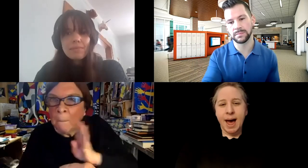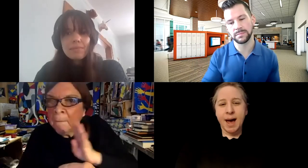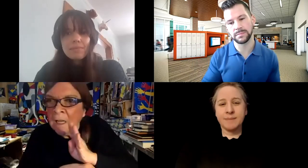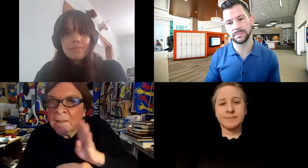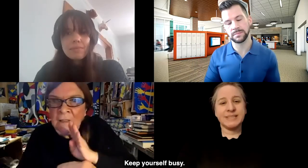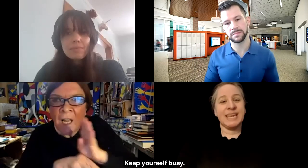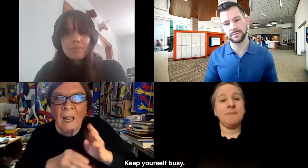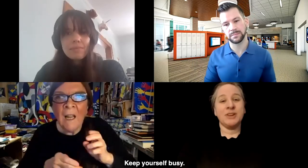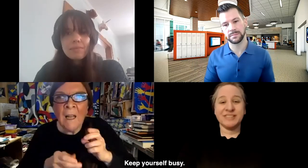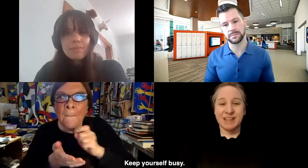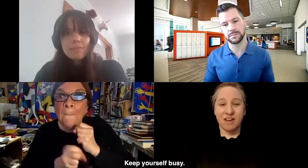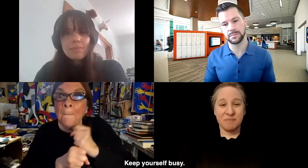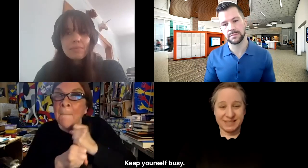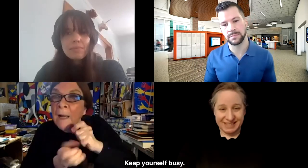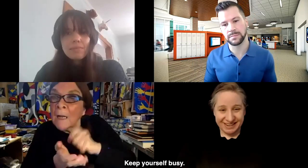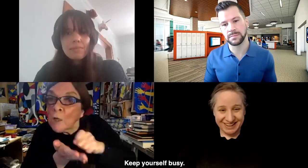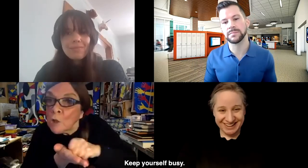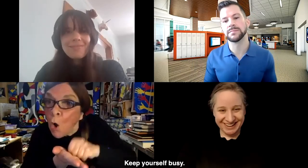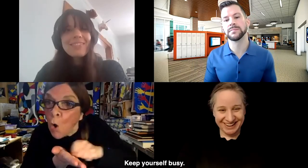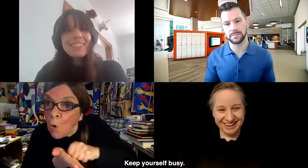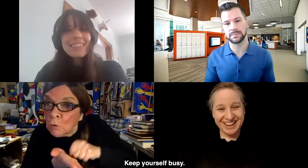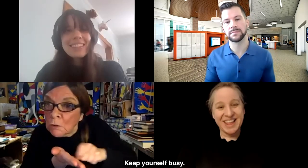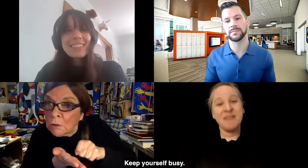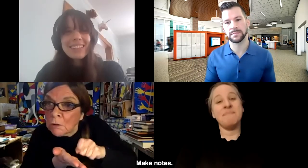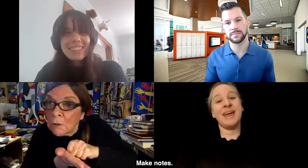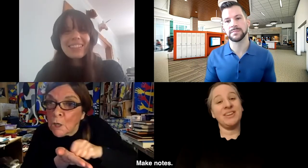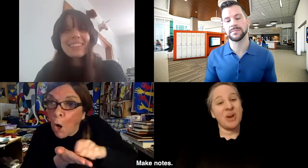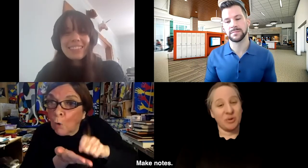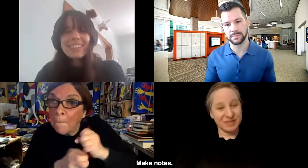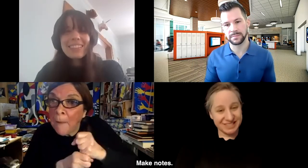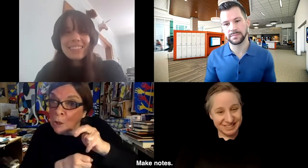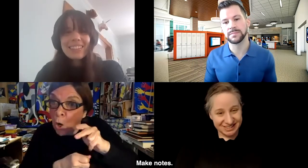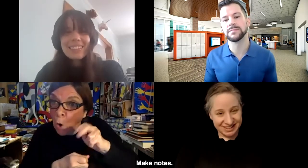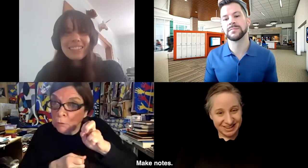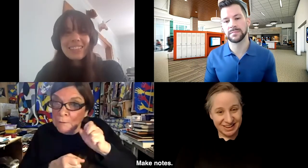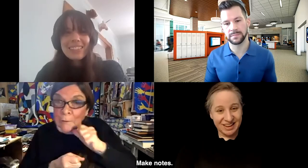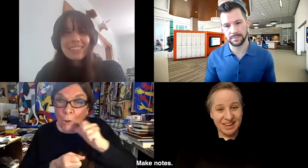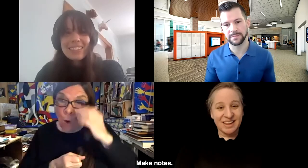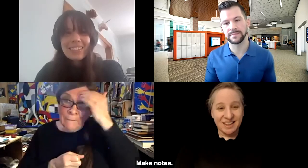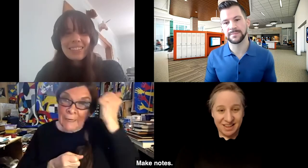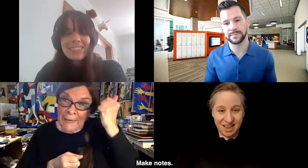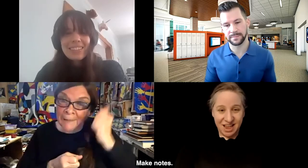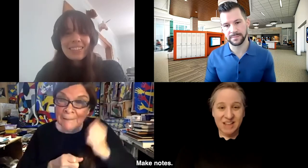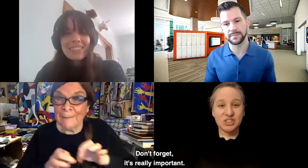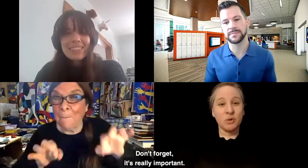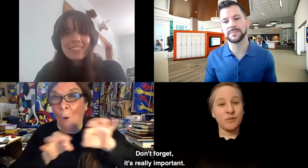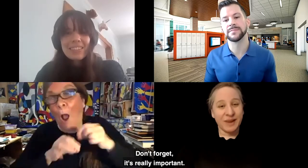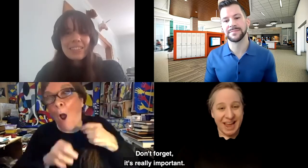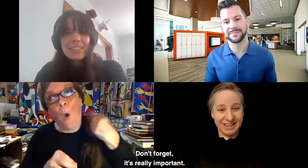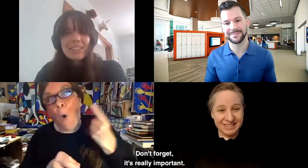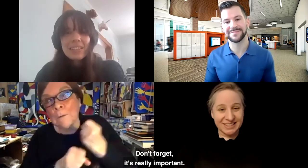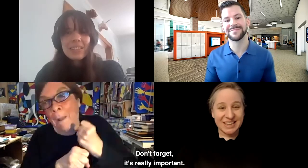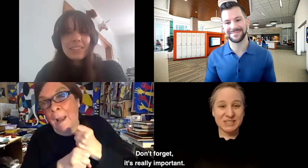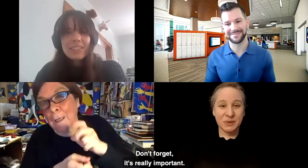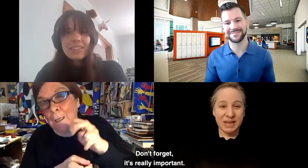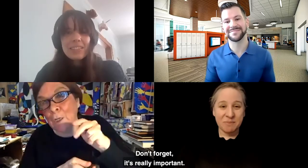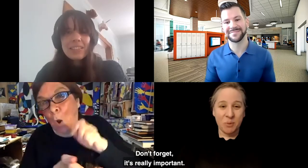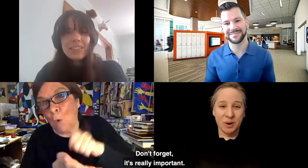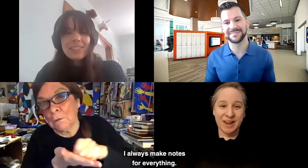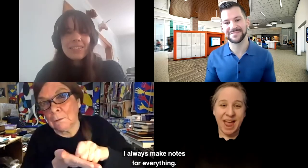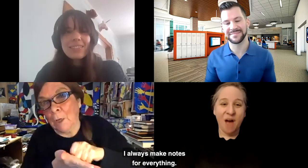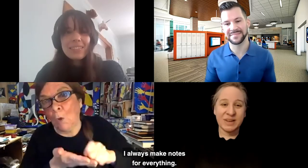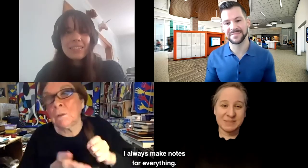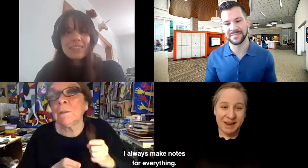Um, keep yourself busy. Make notes. Don't forget. It's really